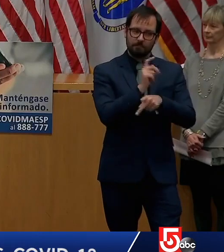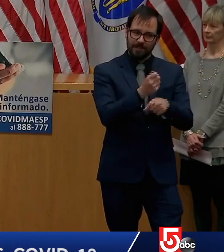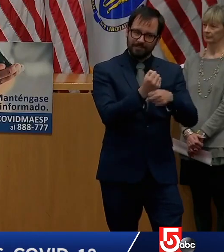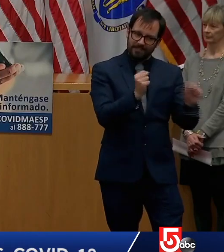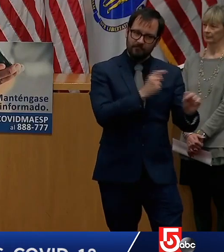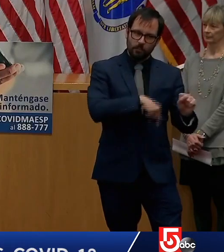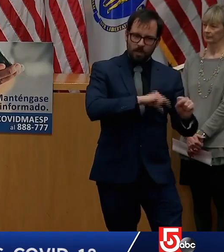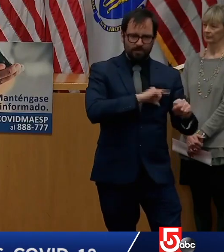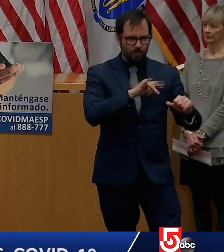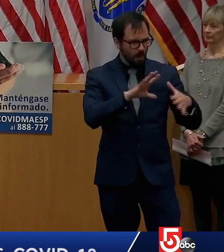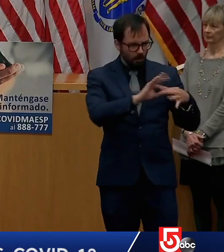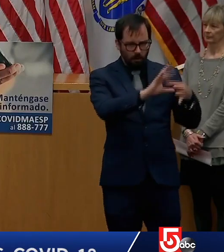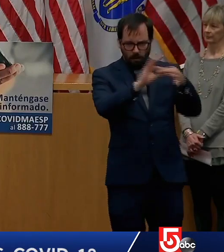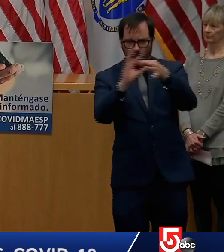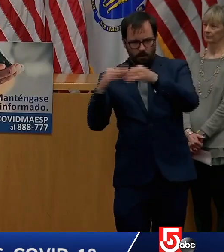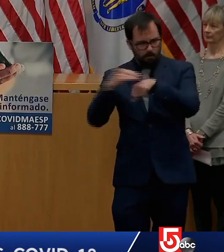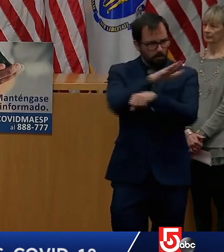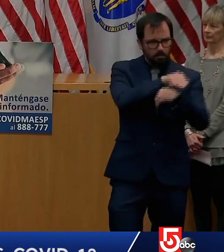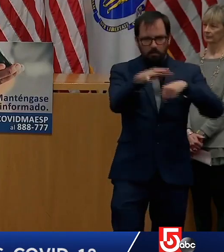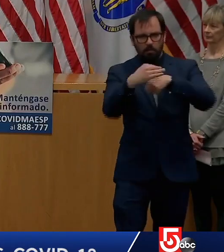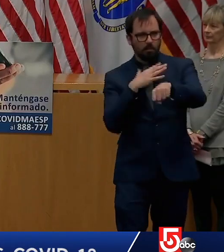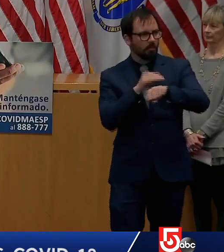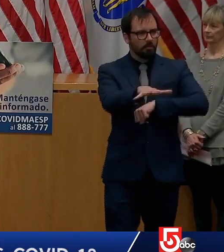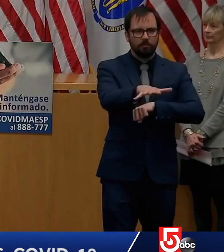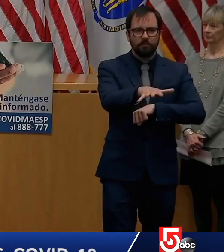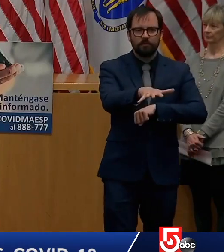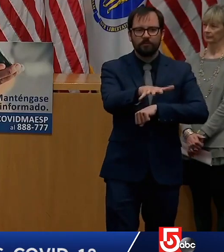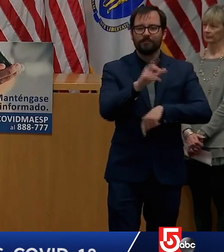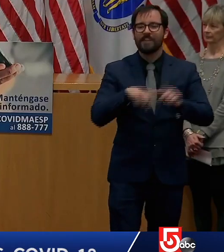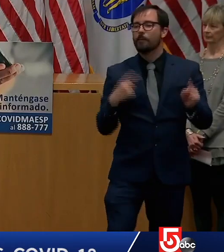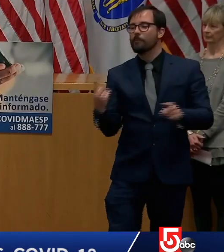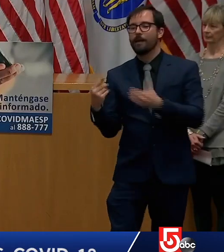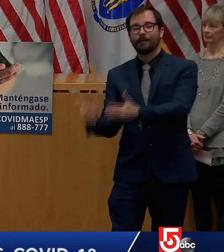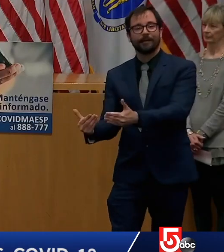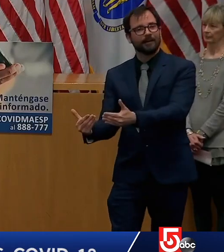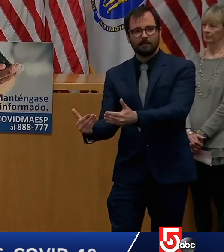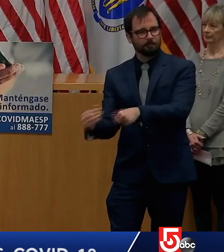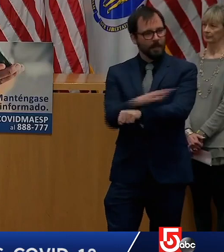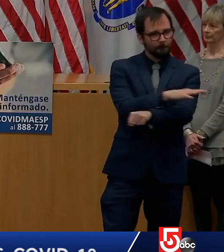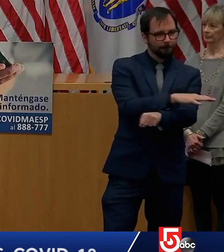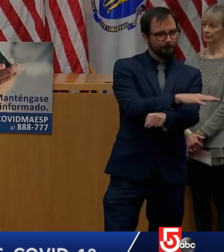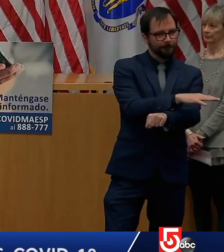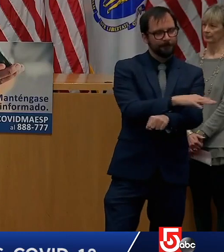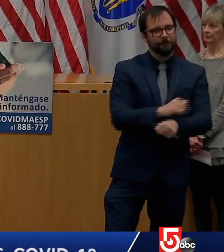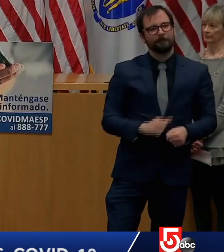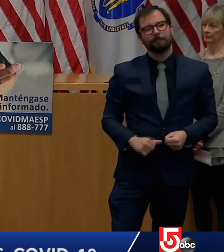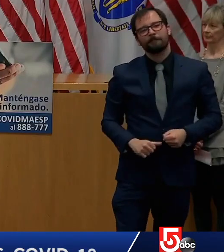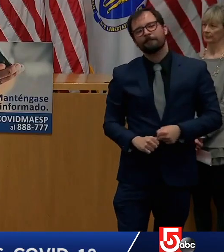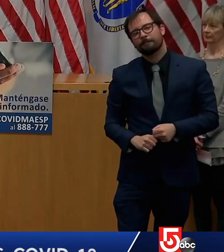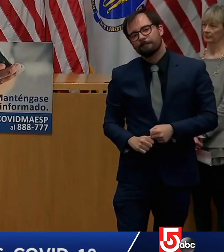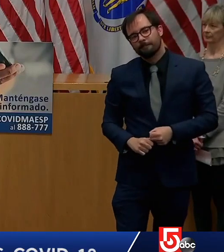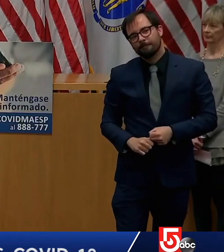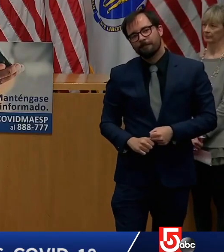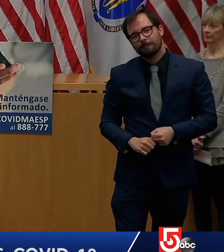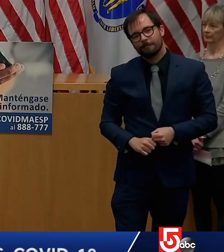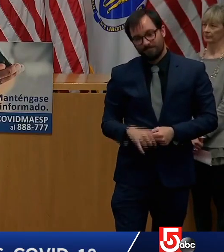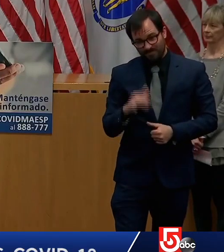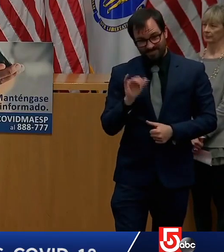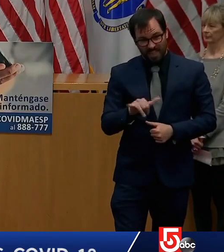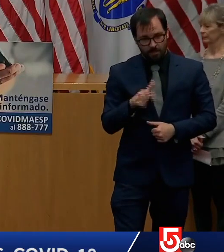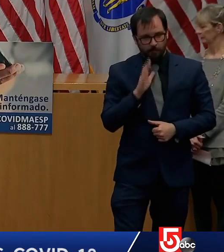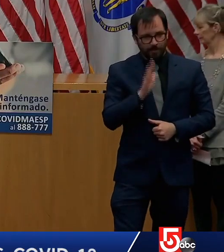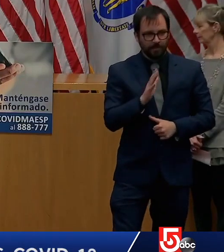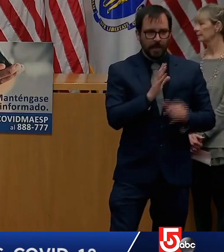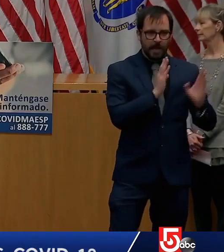This phased approach we are developing will address these challenges head-on and ensure that there is the availability of this care for